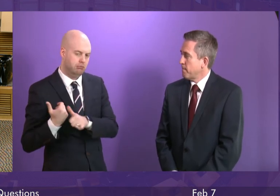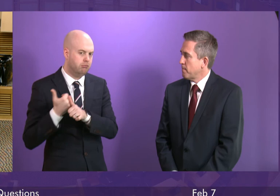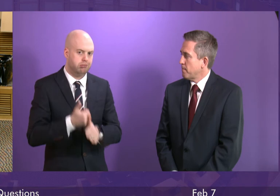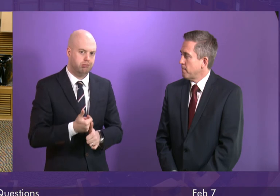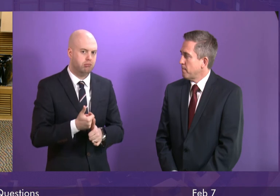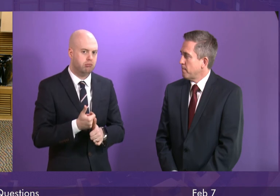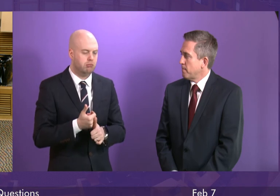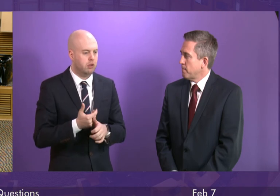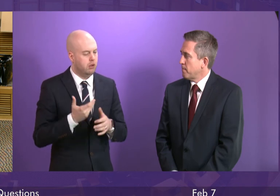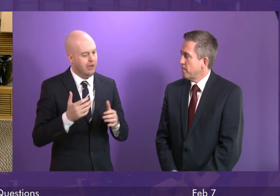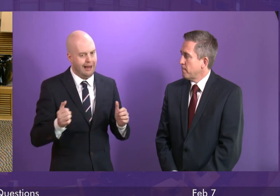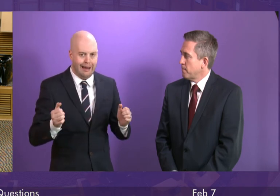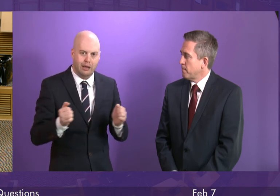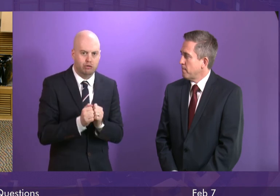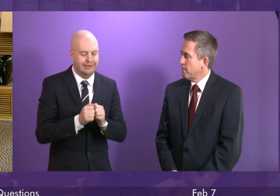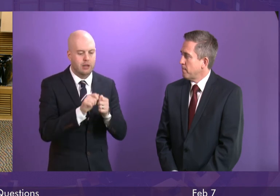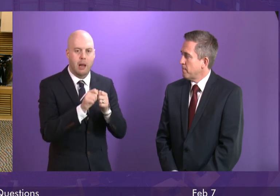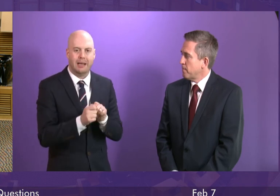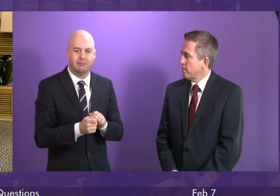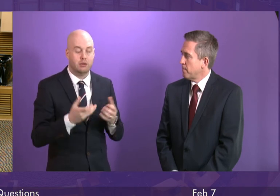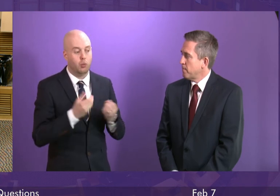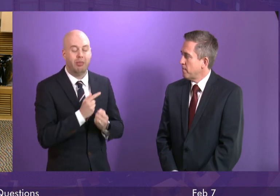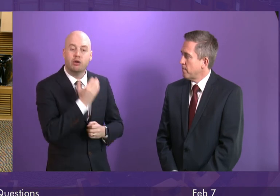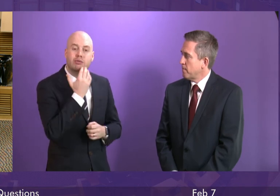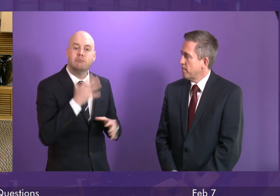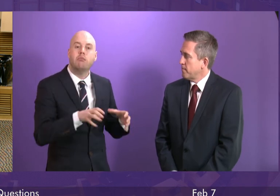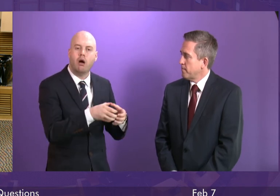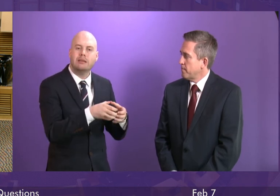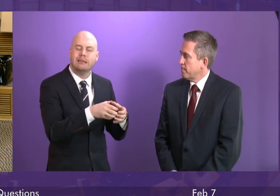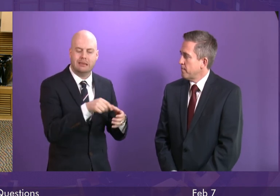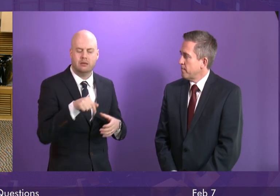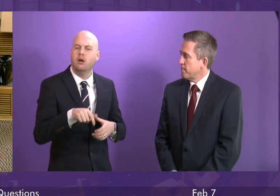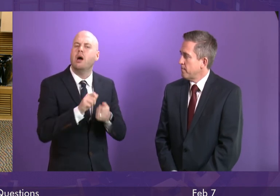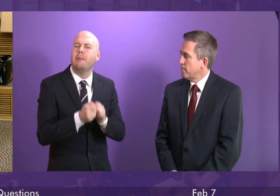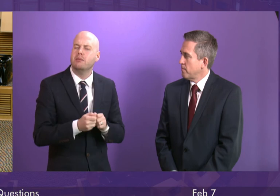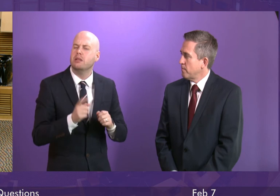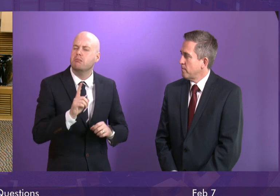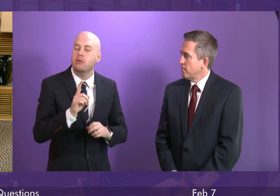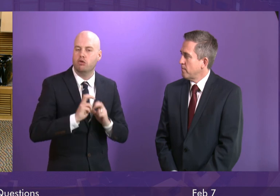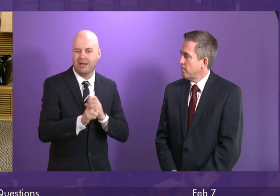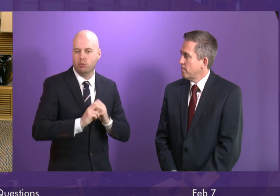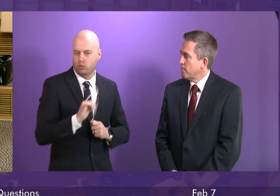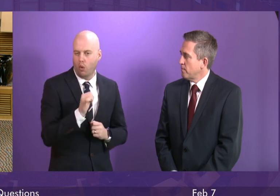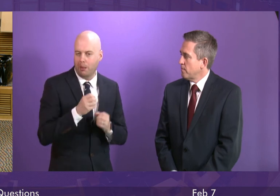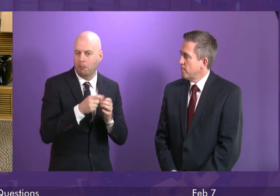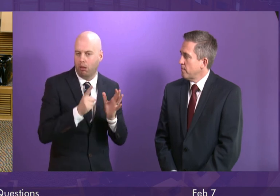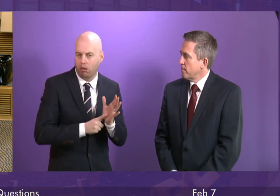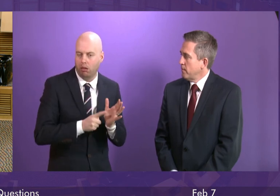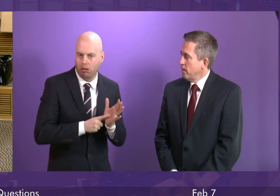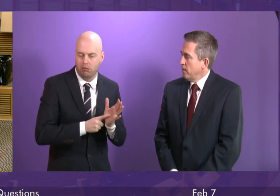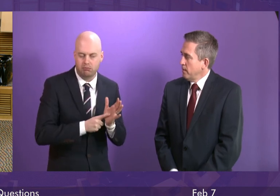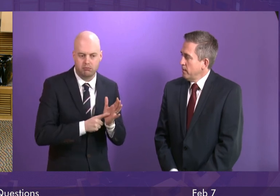an agreed amendment with the Green Party to the Transport Scotland Bill to create a discretionary power for local authorities to introduce such a levy